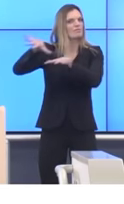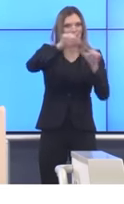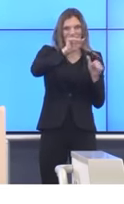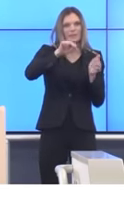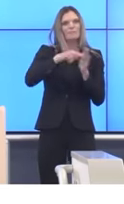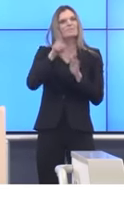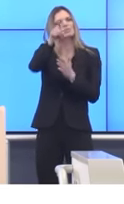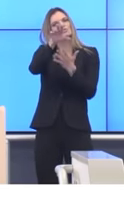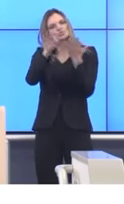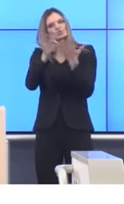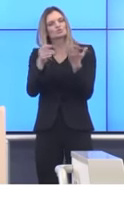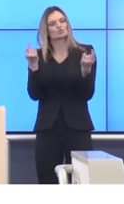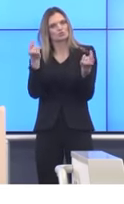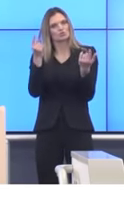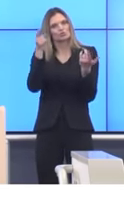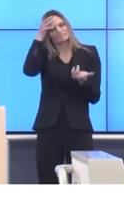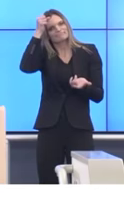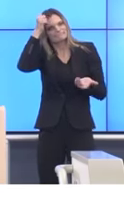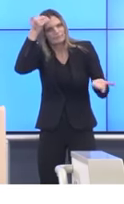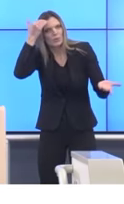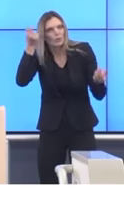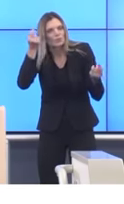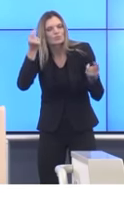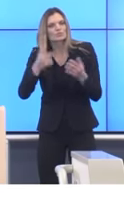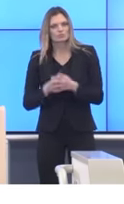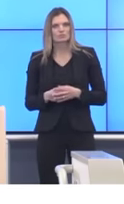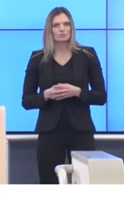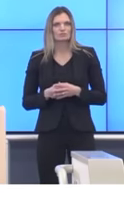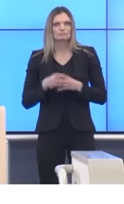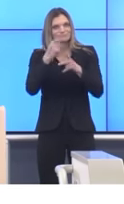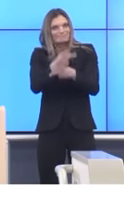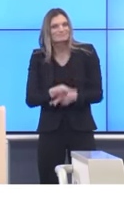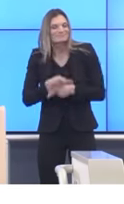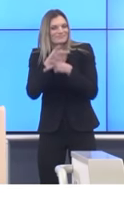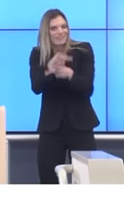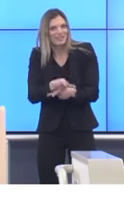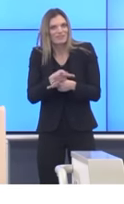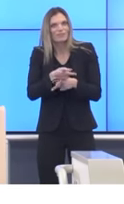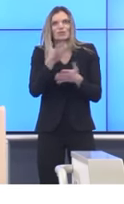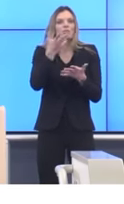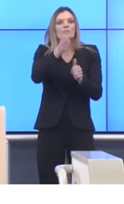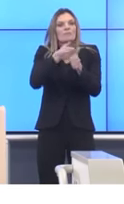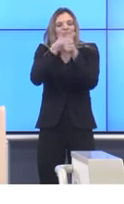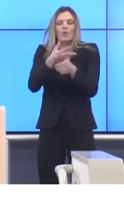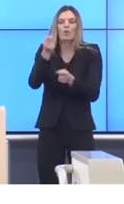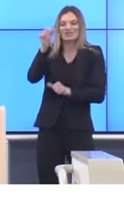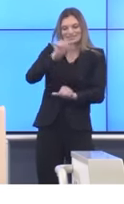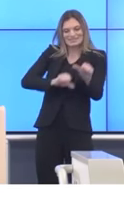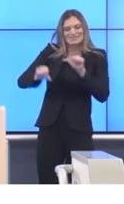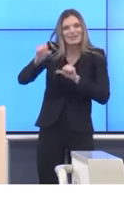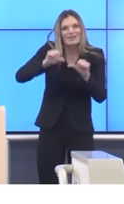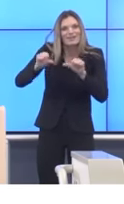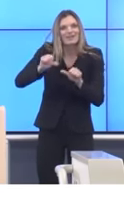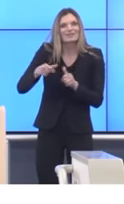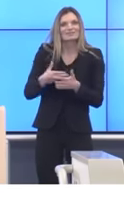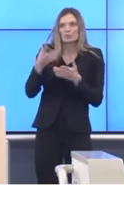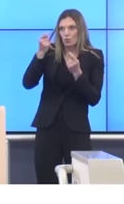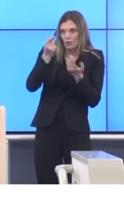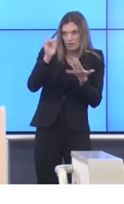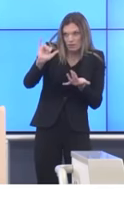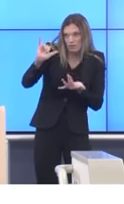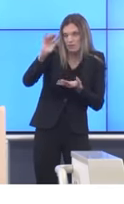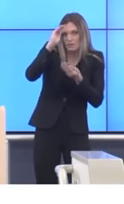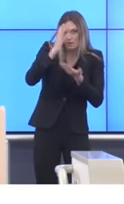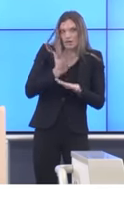make. And that's why we're prevailing on people to understand the science and the simplicity that if we mask up in